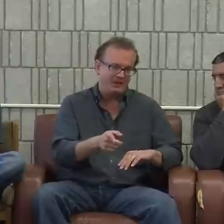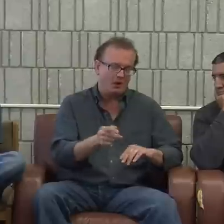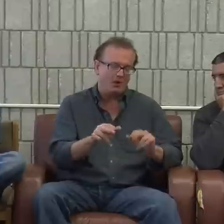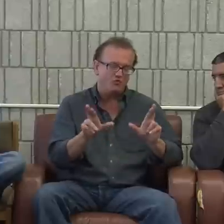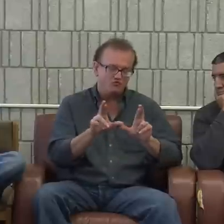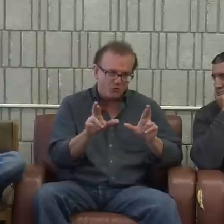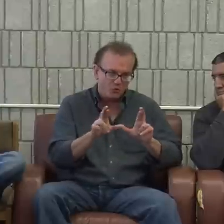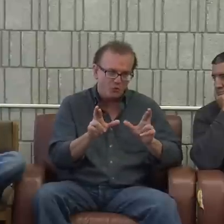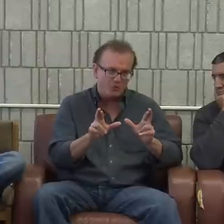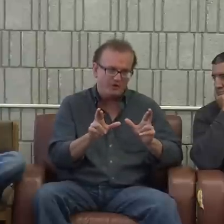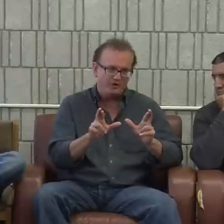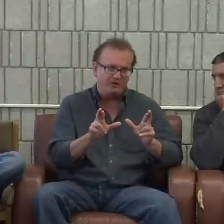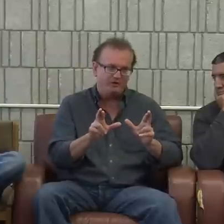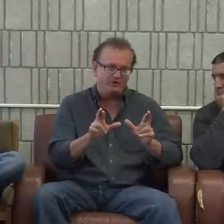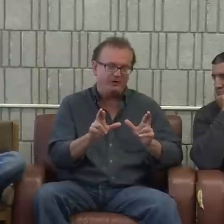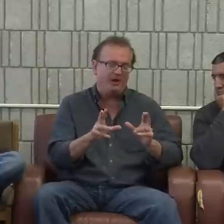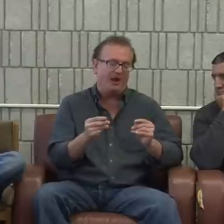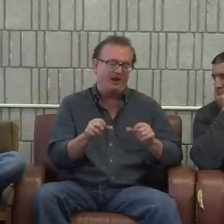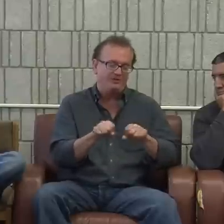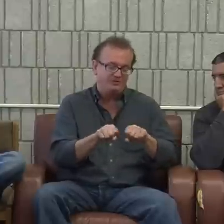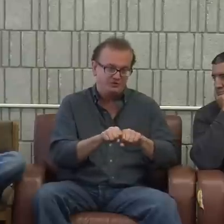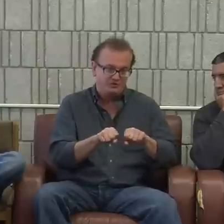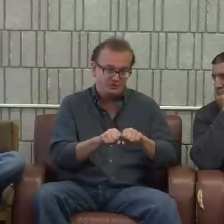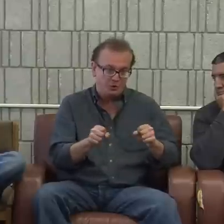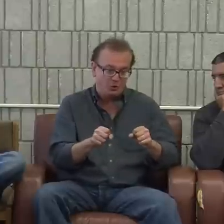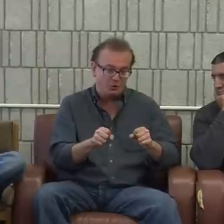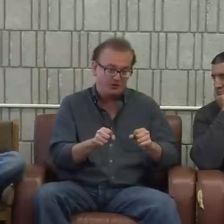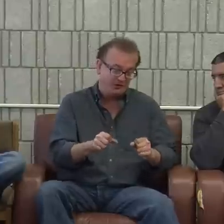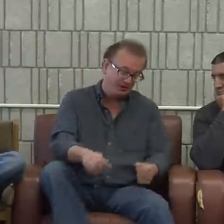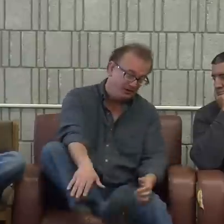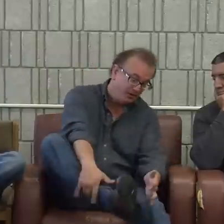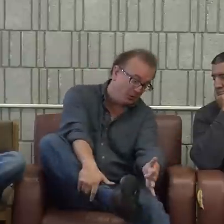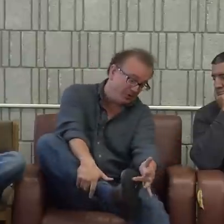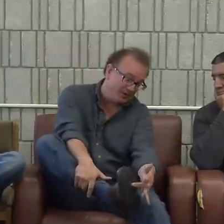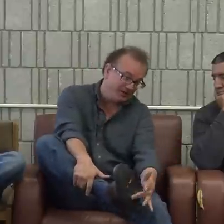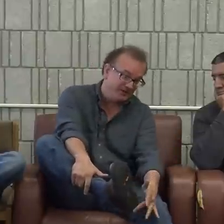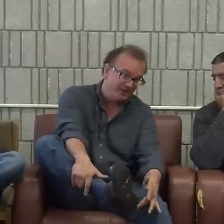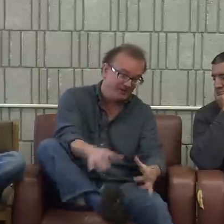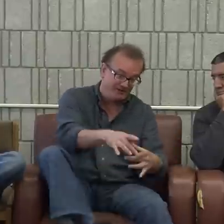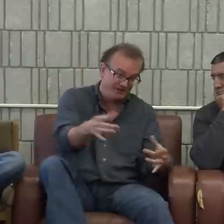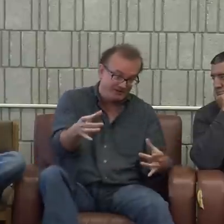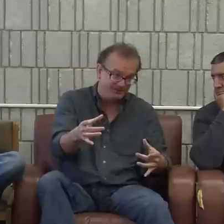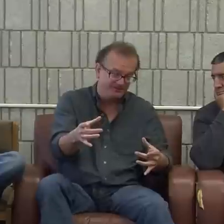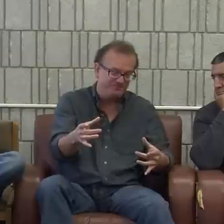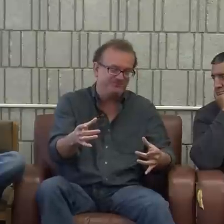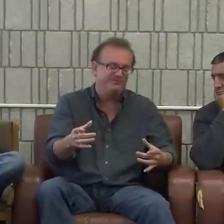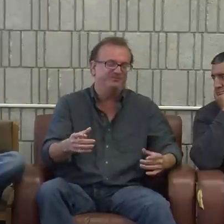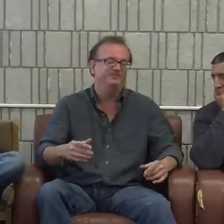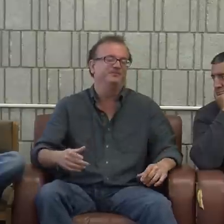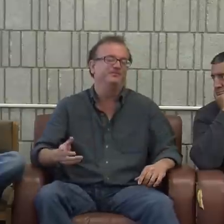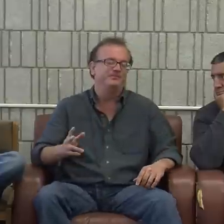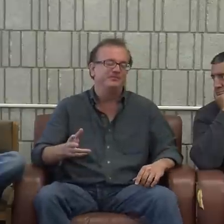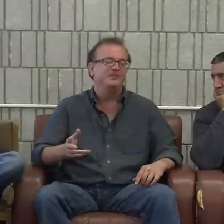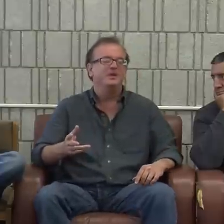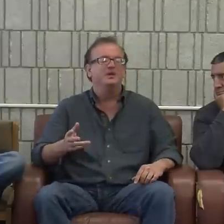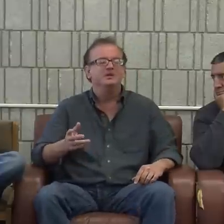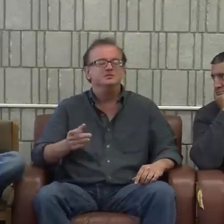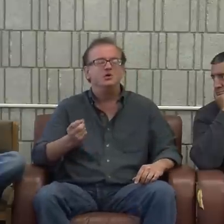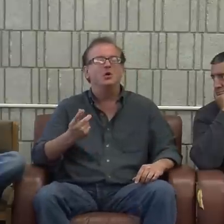a slap on the wrist with a ruler or a shoe. They'd take the bottom of their shoe and smack you with it.